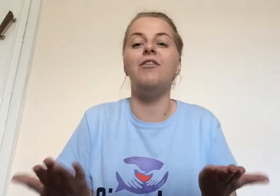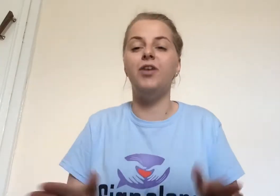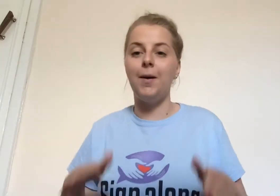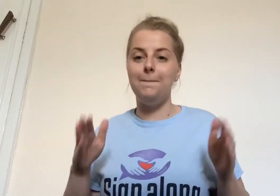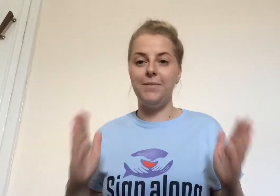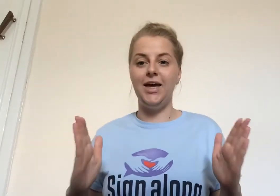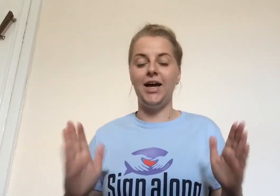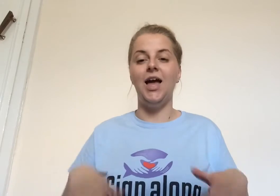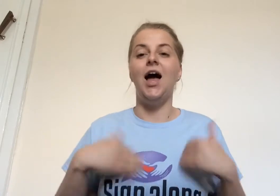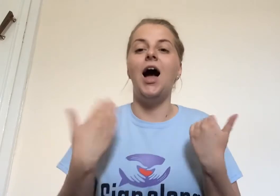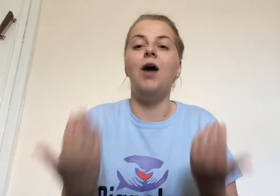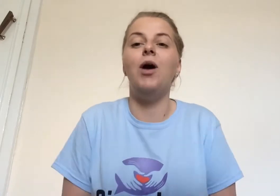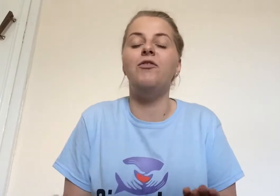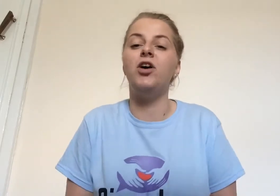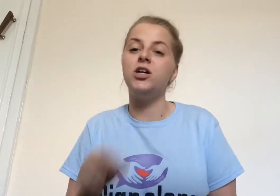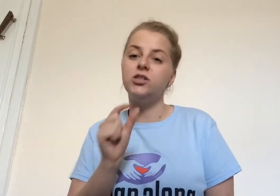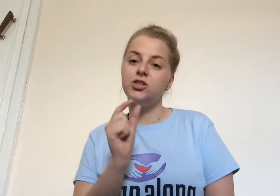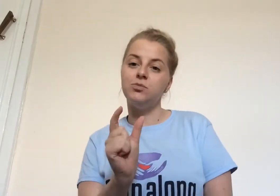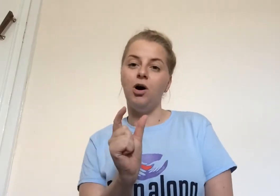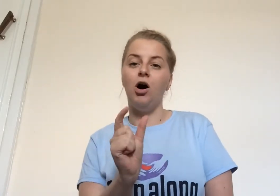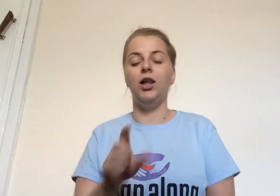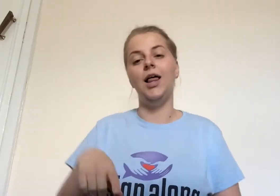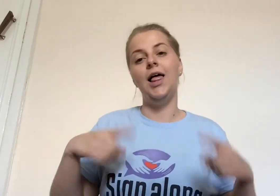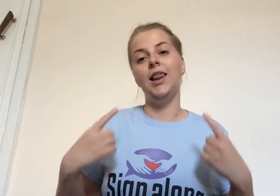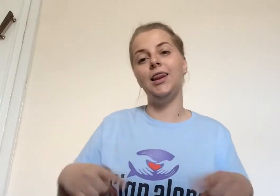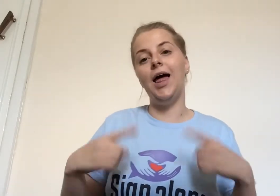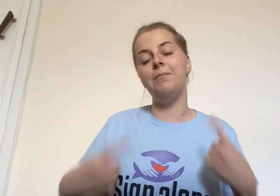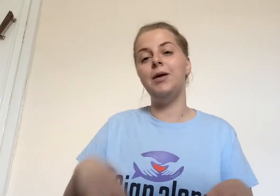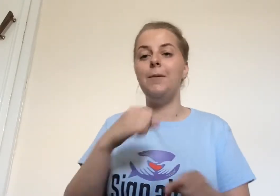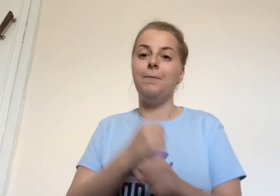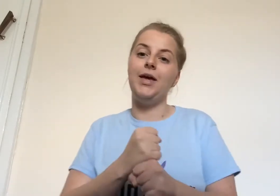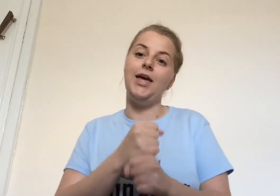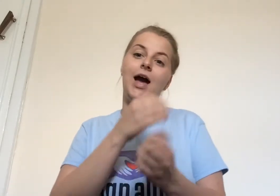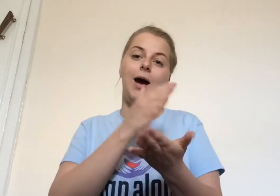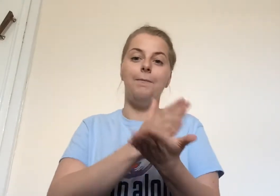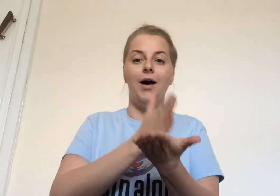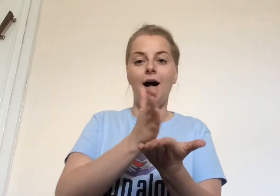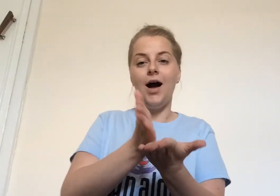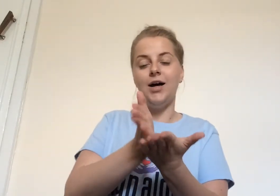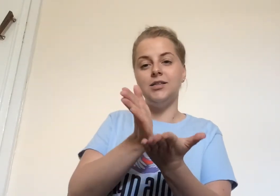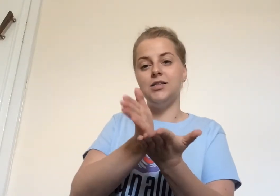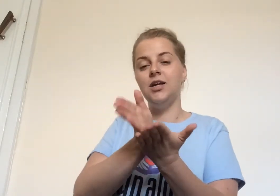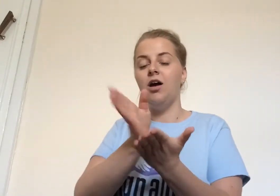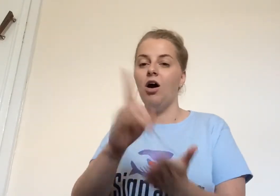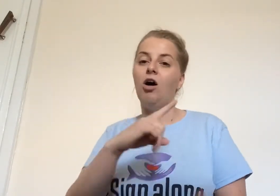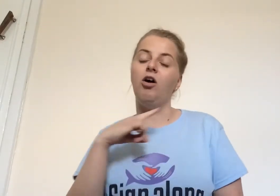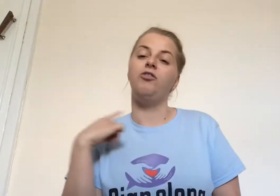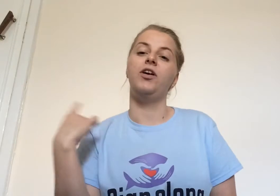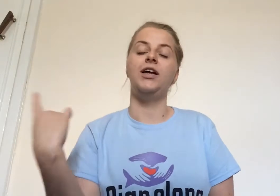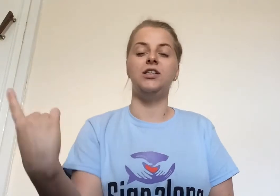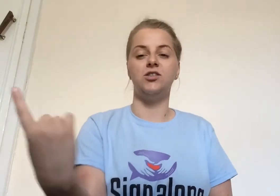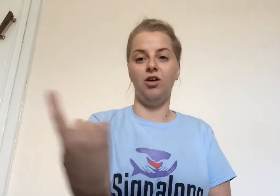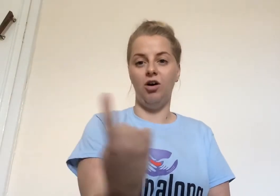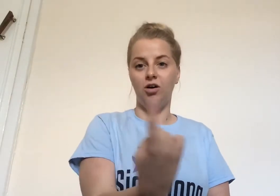big, however small, let me be a part of it all.